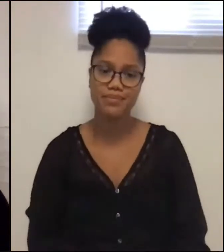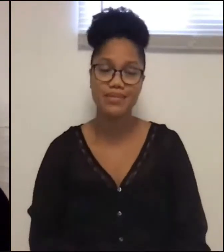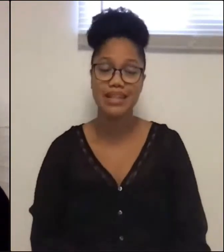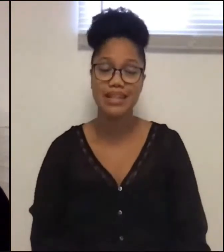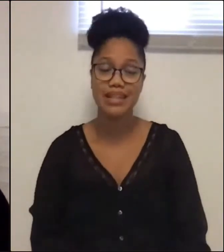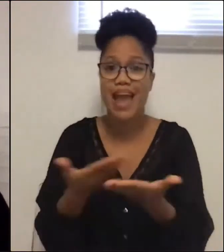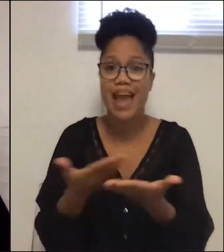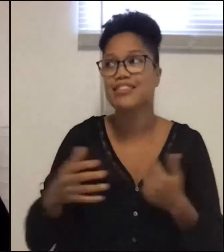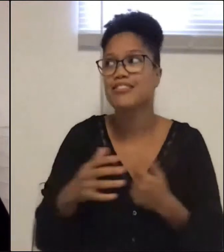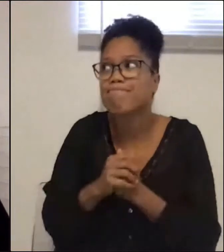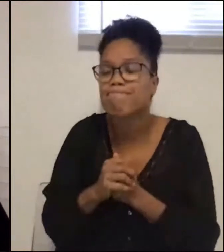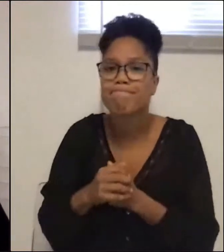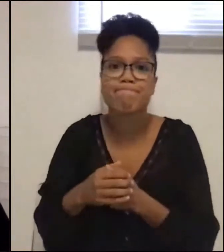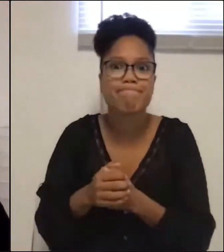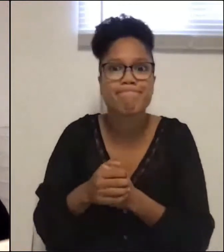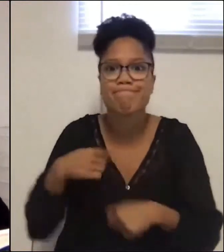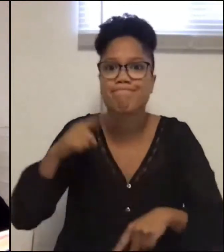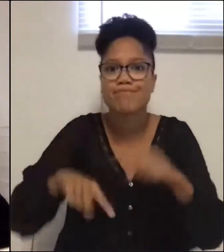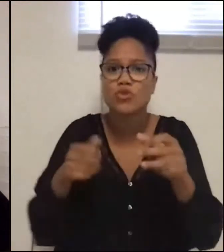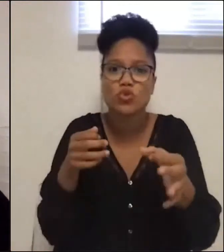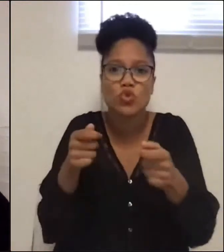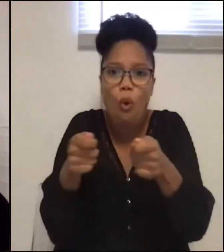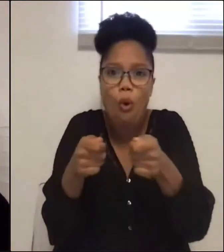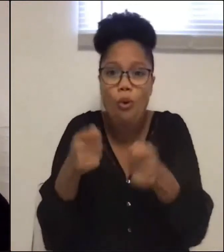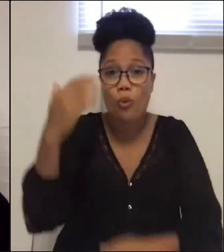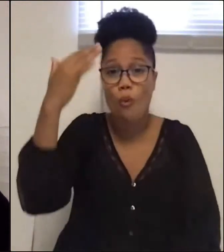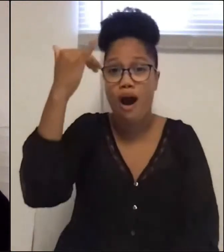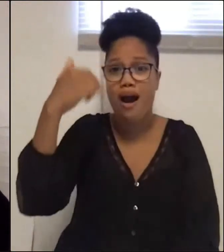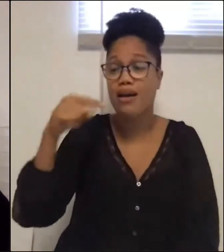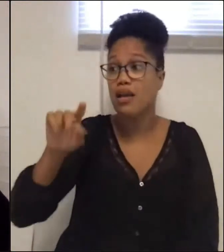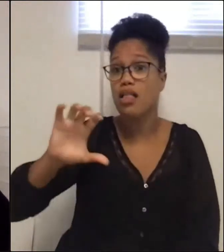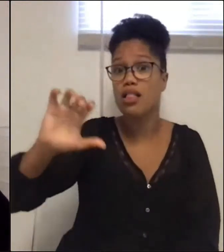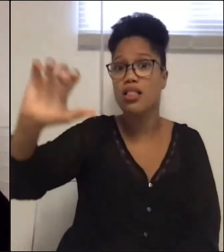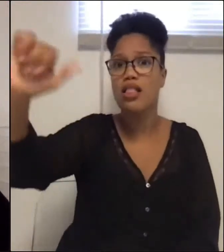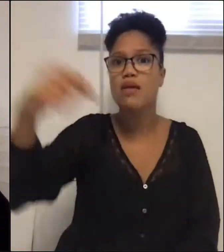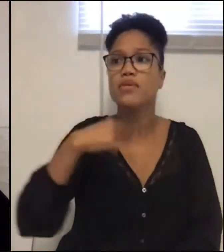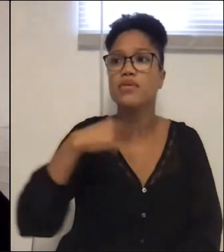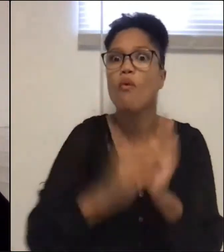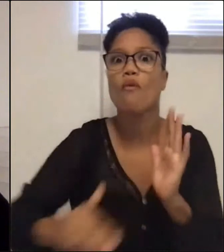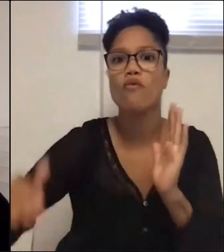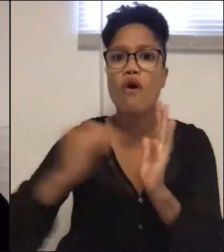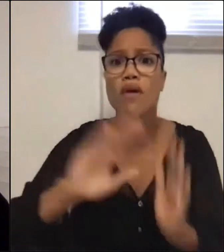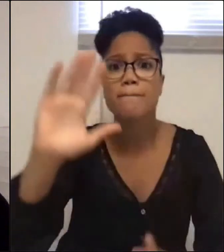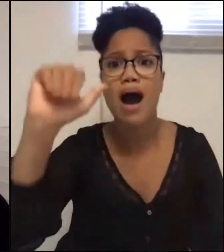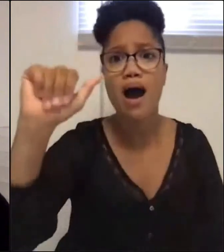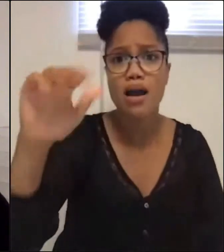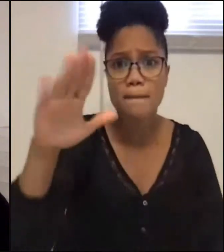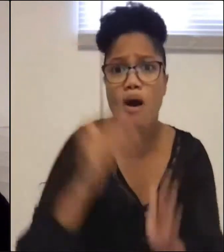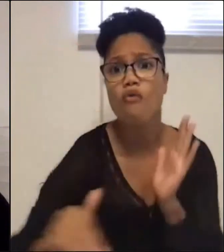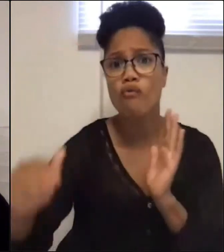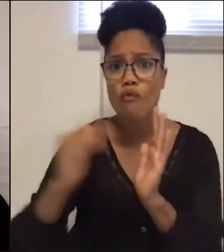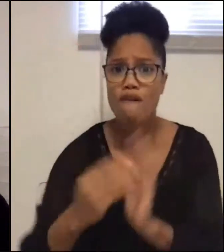hand when I couldn't leave him without saying goodbye 14 times. The stereo-specific